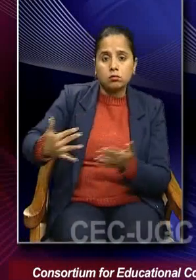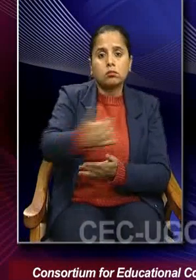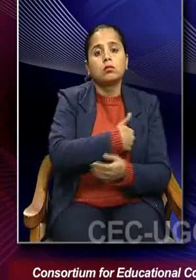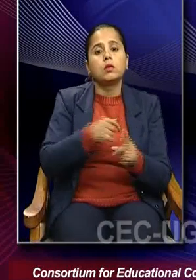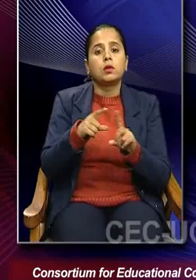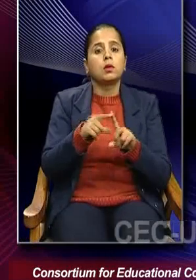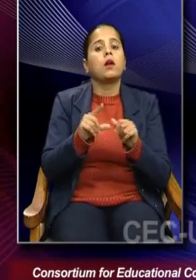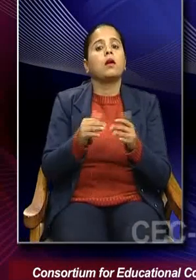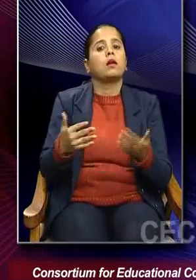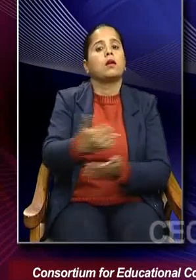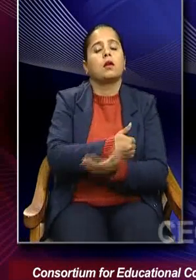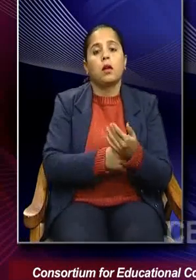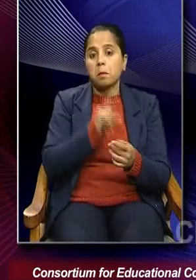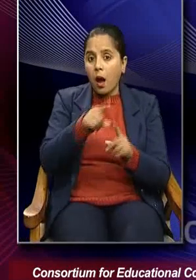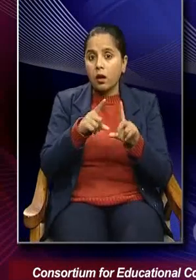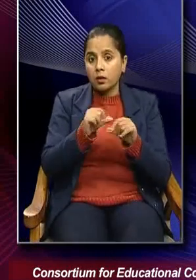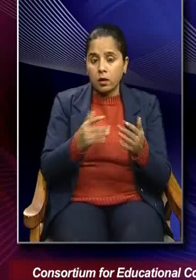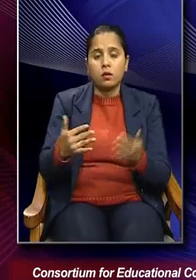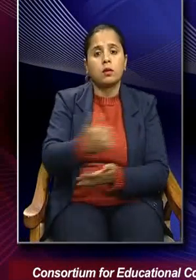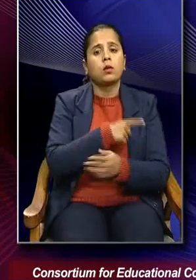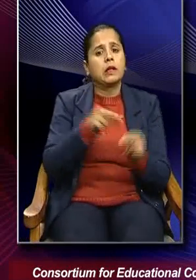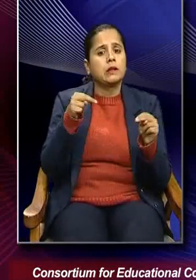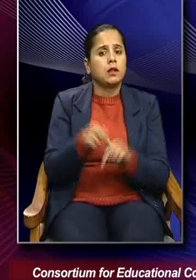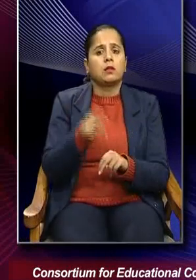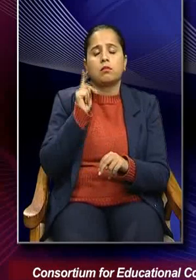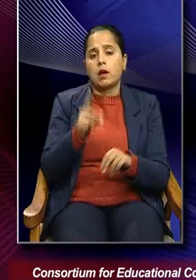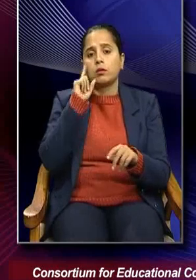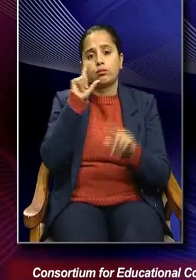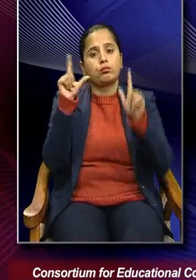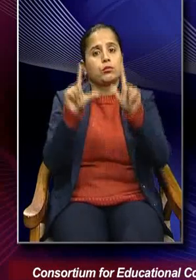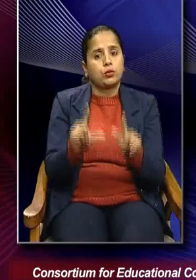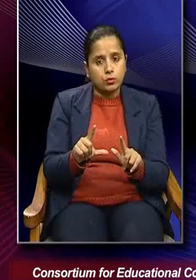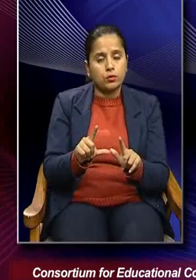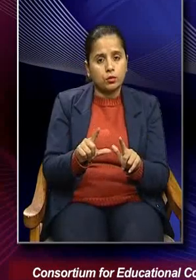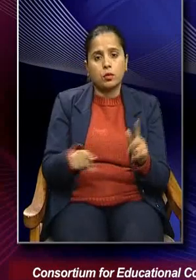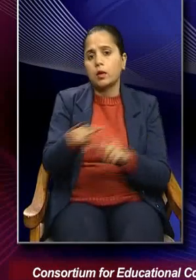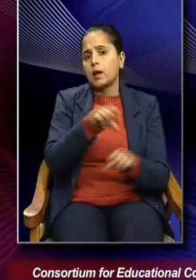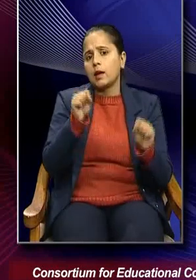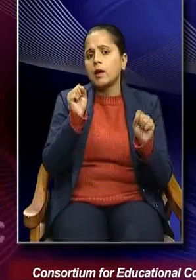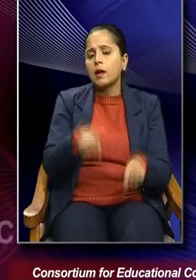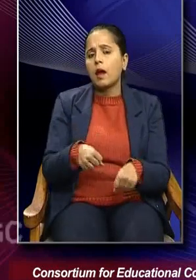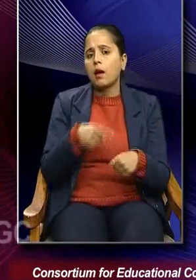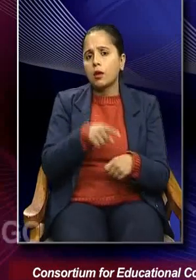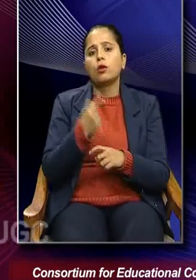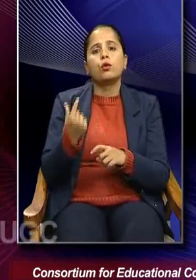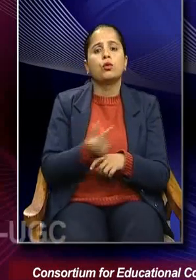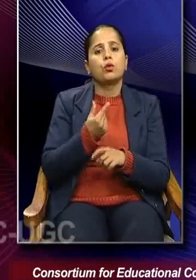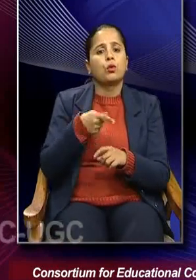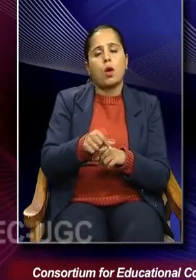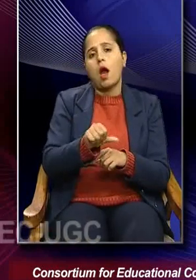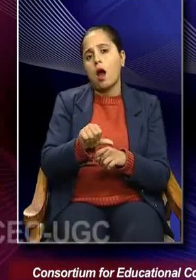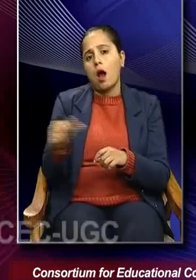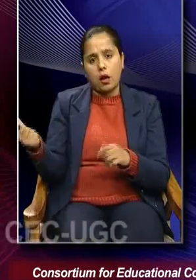but that collect data needs to have evidence and it can be of use to other